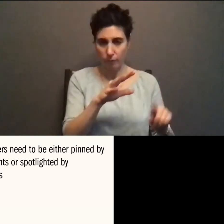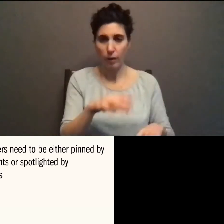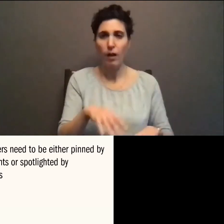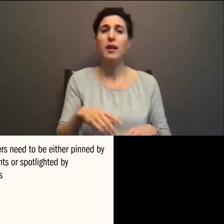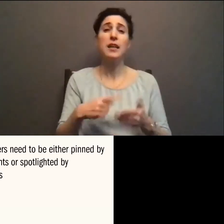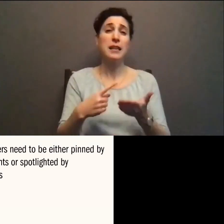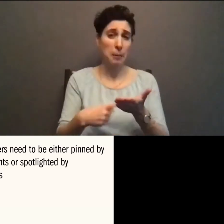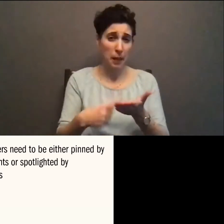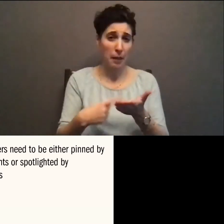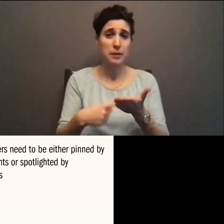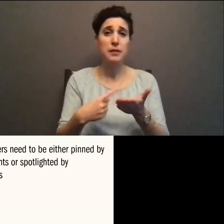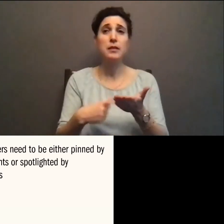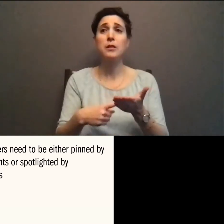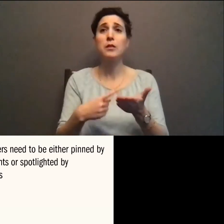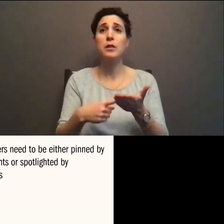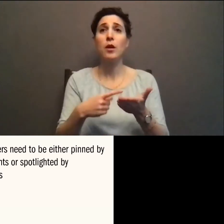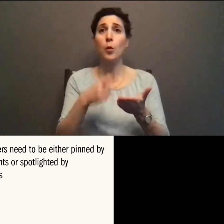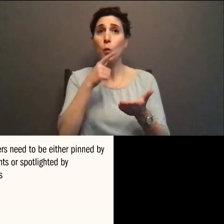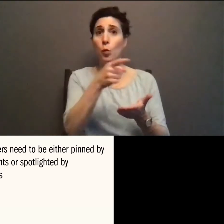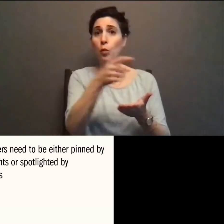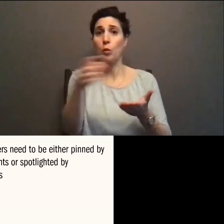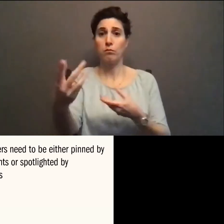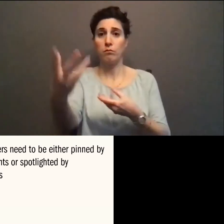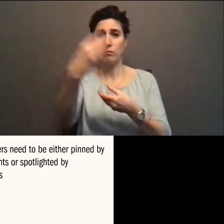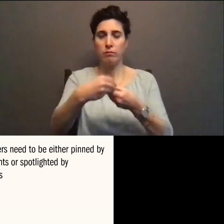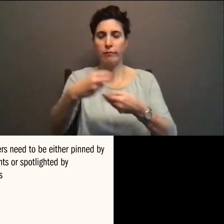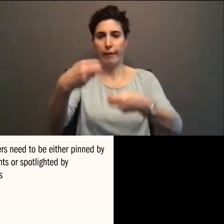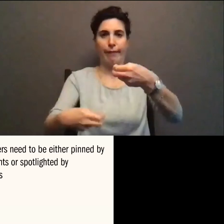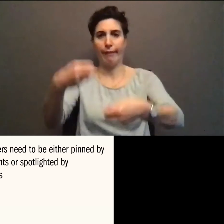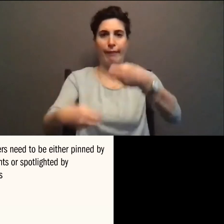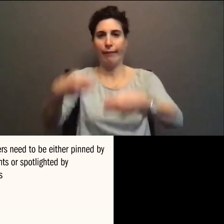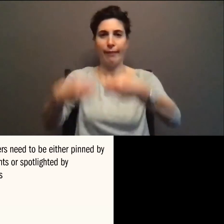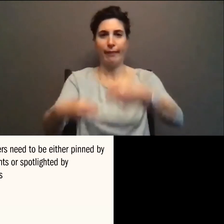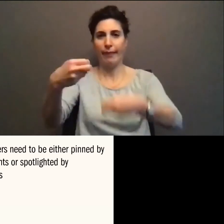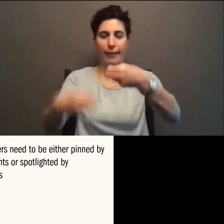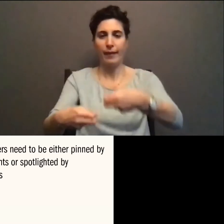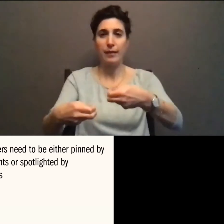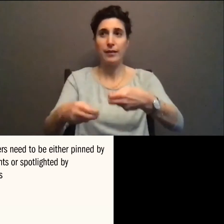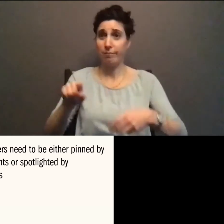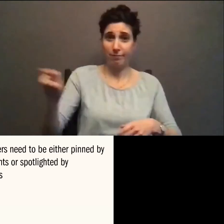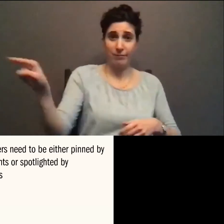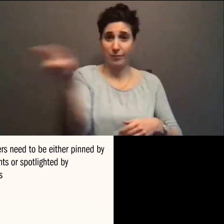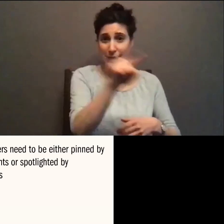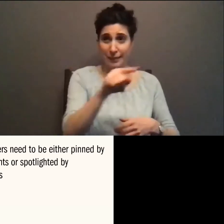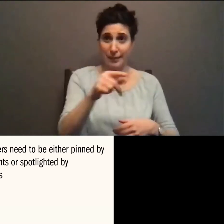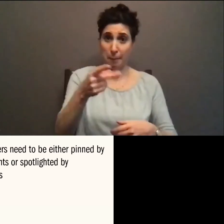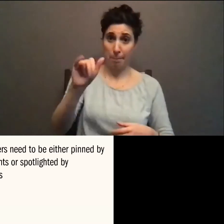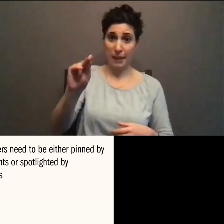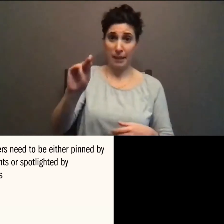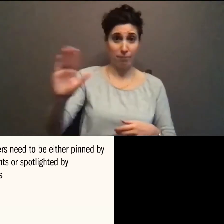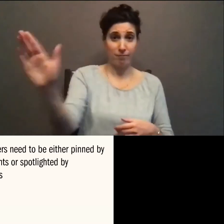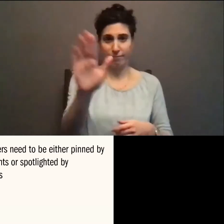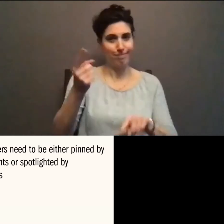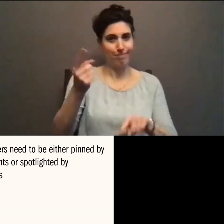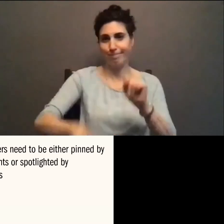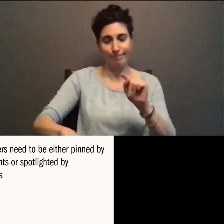end and we have needed to spotlight the interpreters from our end instead of them pinning on their end.